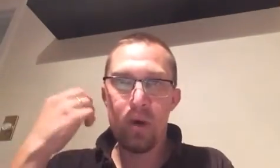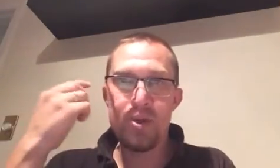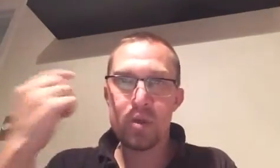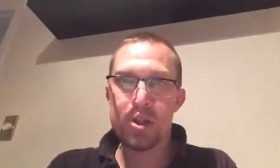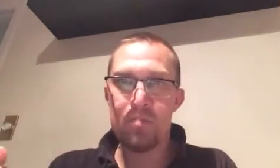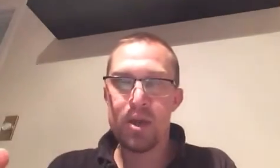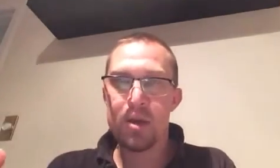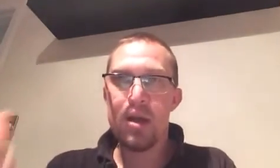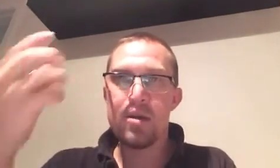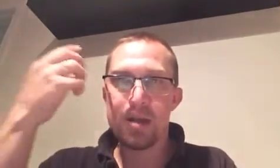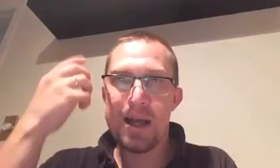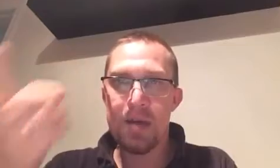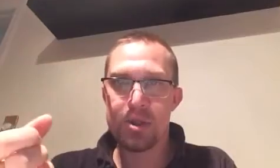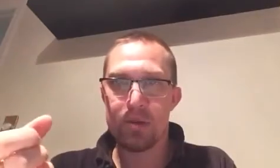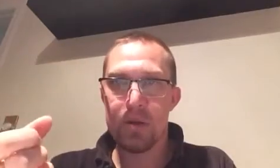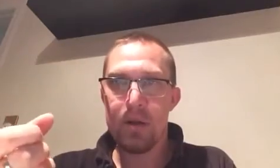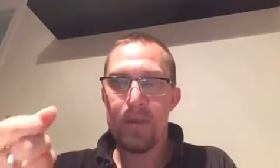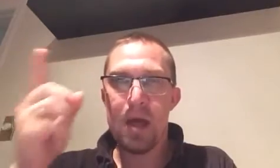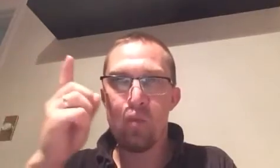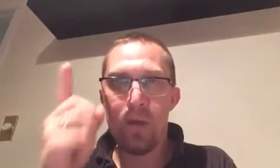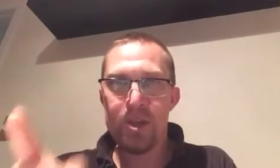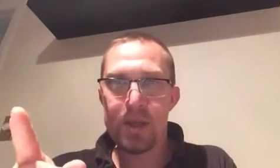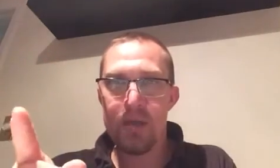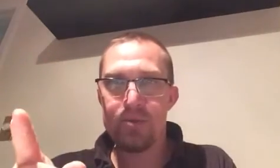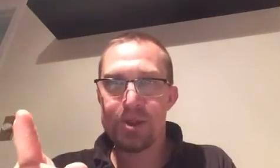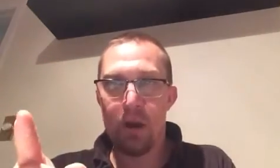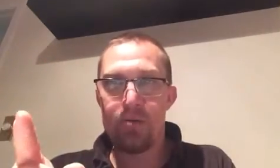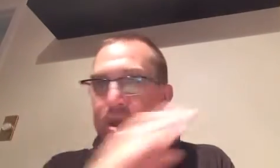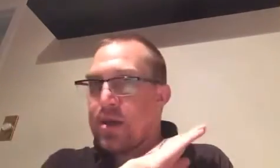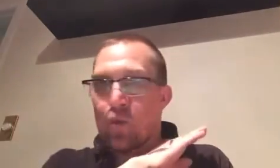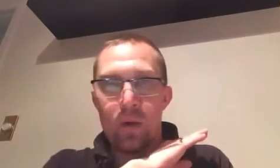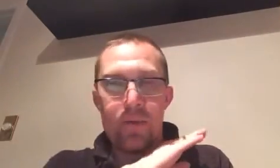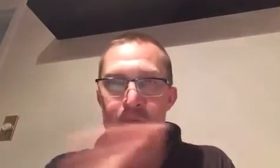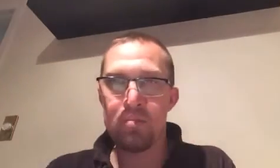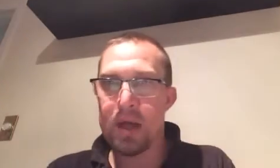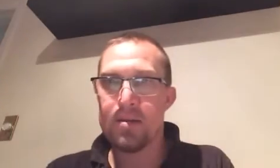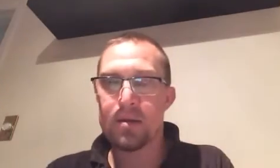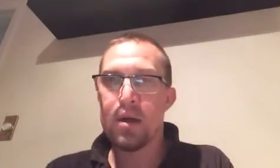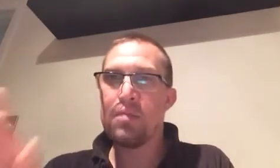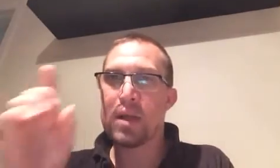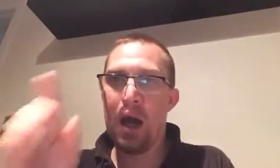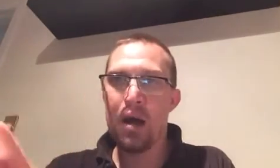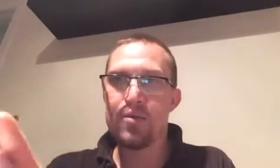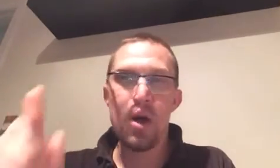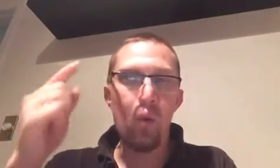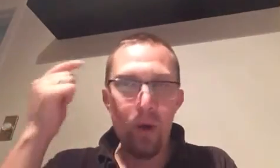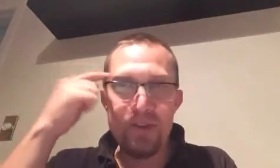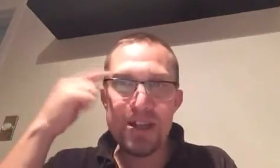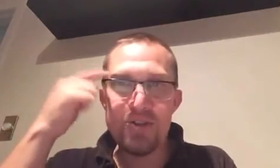once you accept it, it is a cancer, and when this cancer starts, it will never be ended, because once it gets